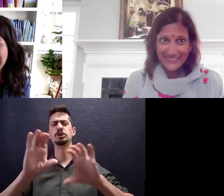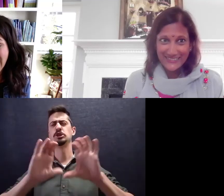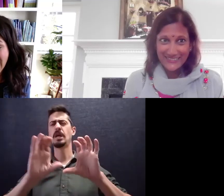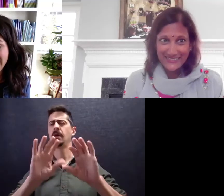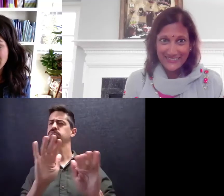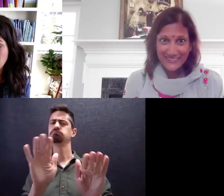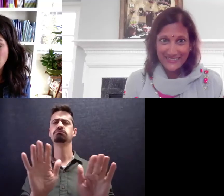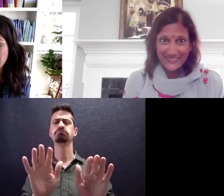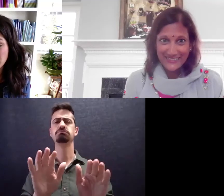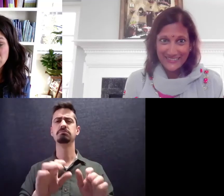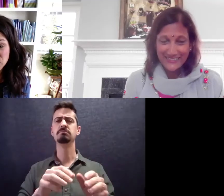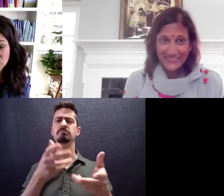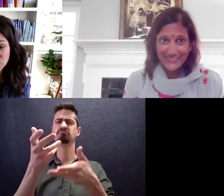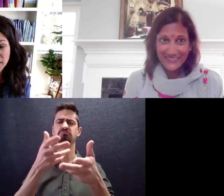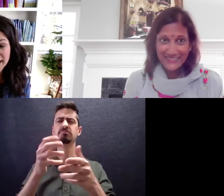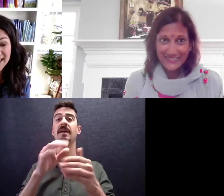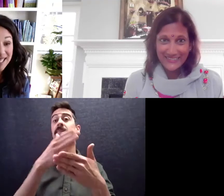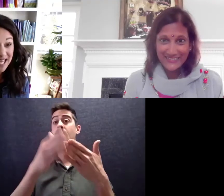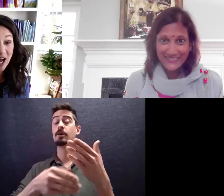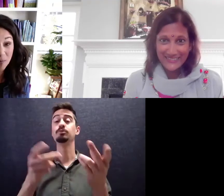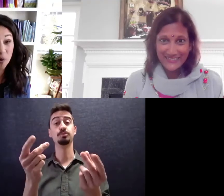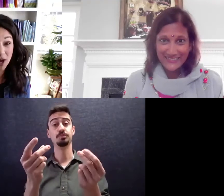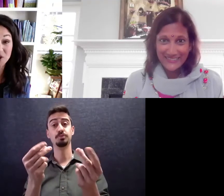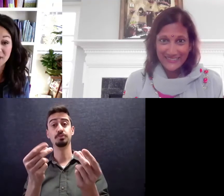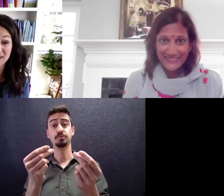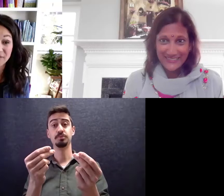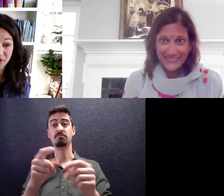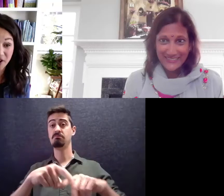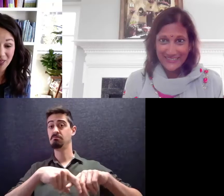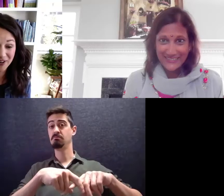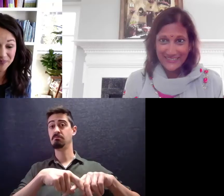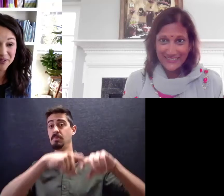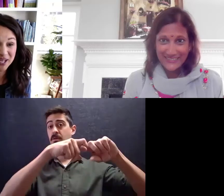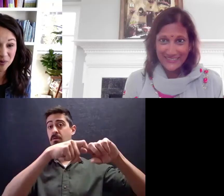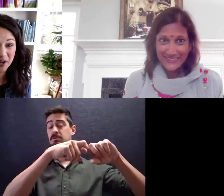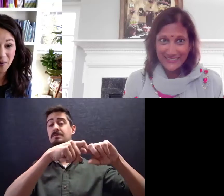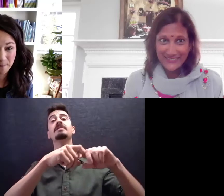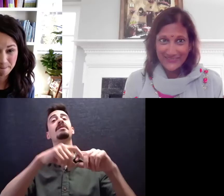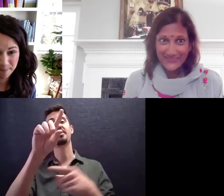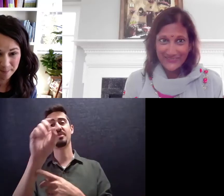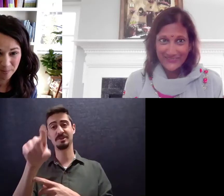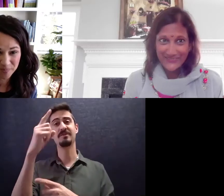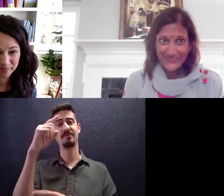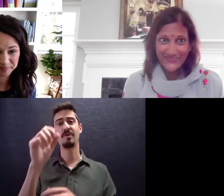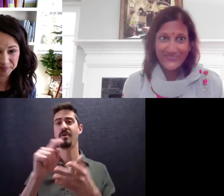very end what we will do is take a couple questions for the author here we go